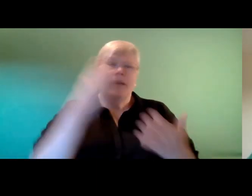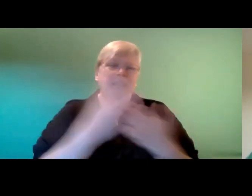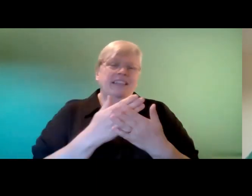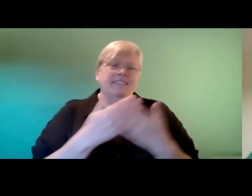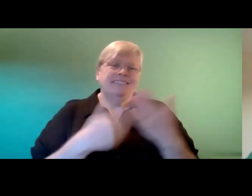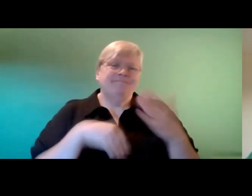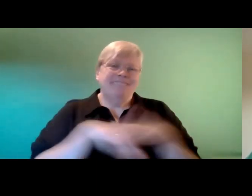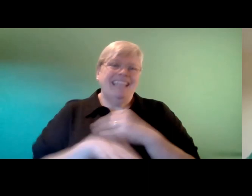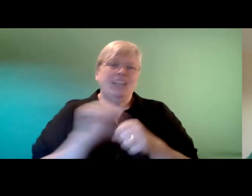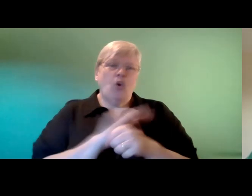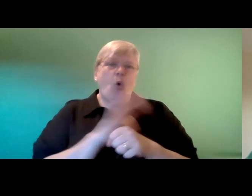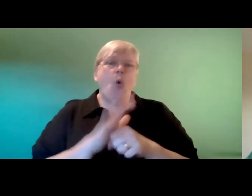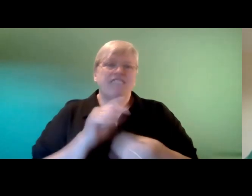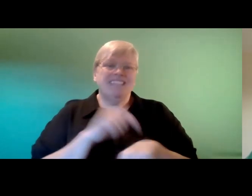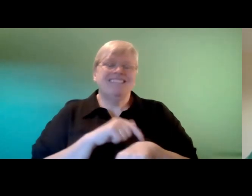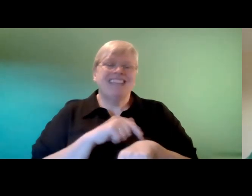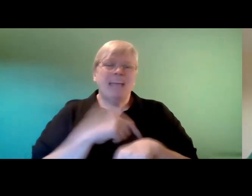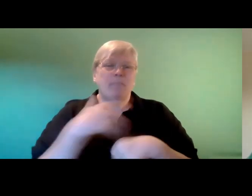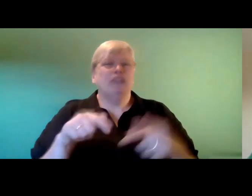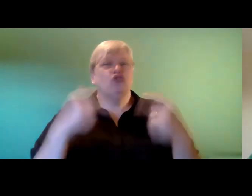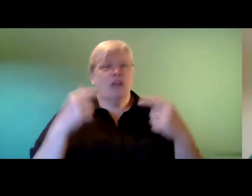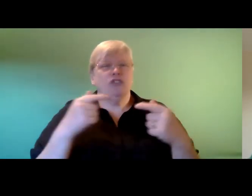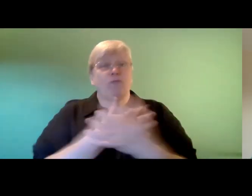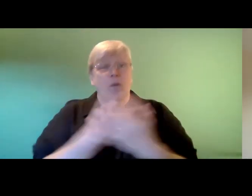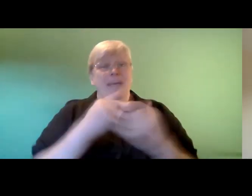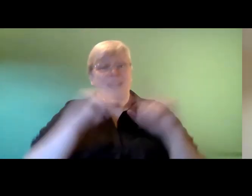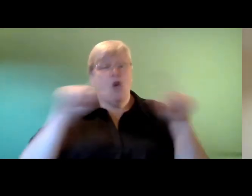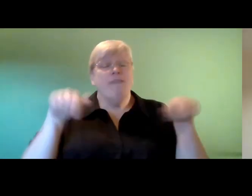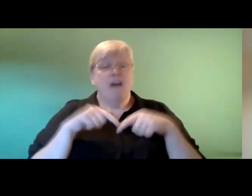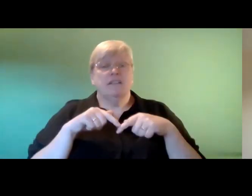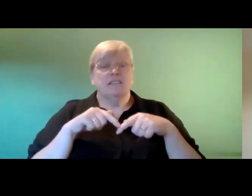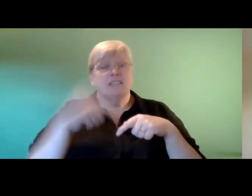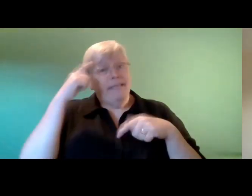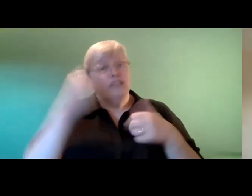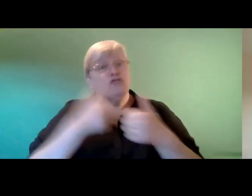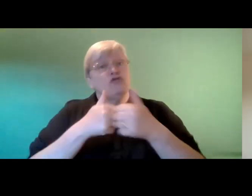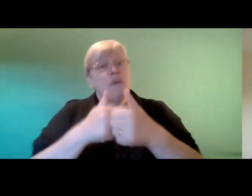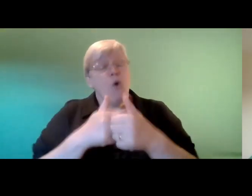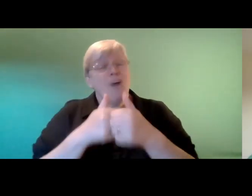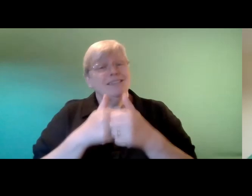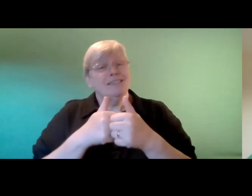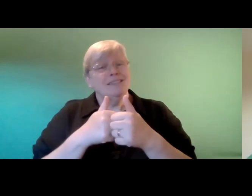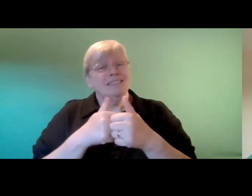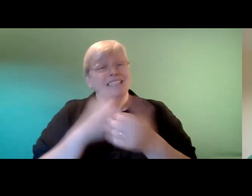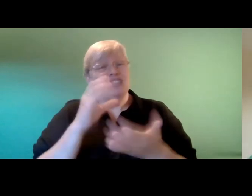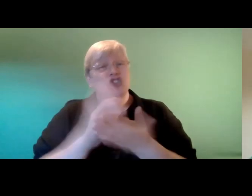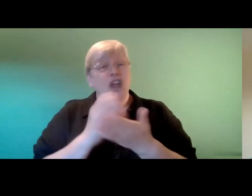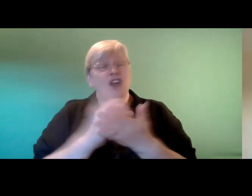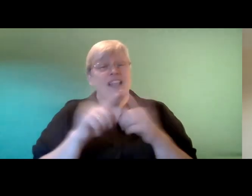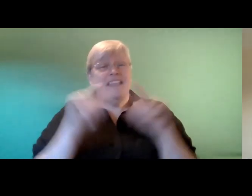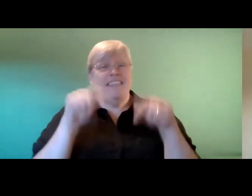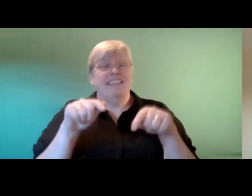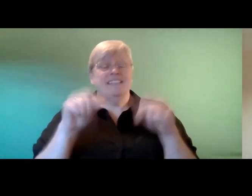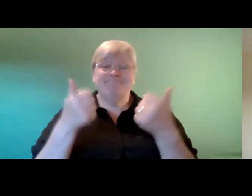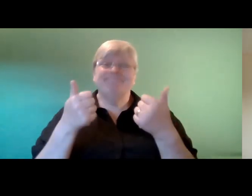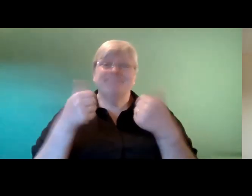yeah it's been challenging for a lot of us and so i think supporting um charities like this is just a good step forward